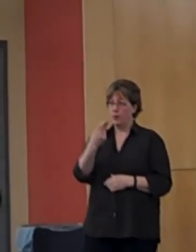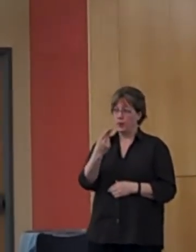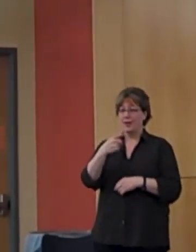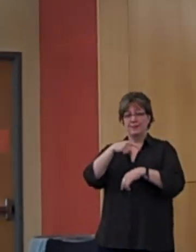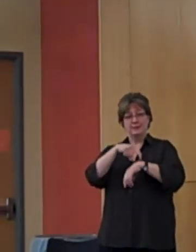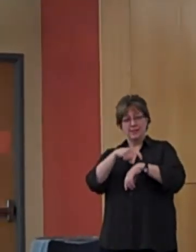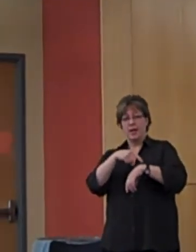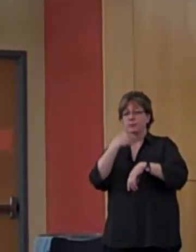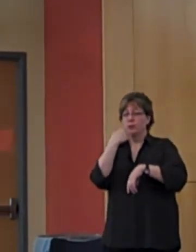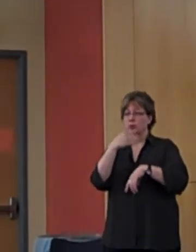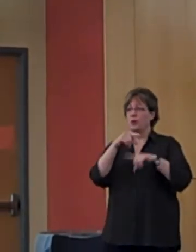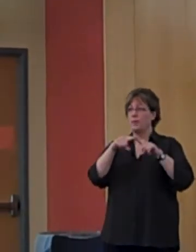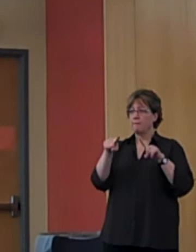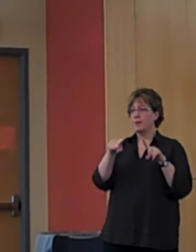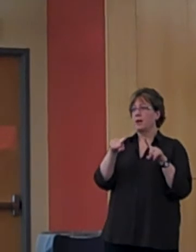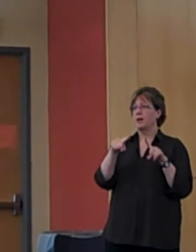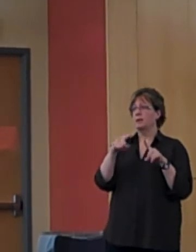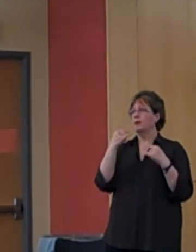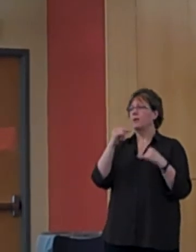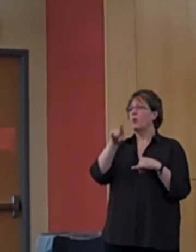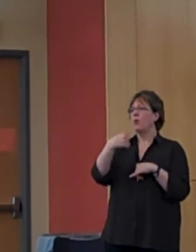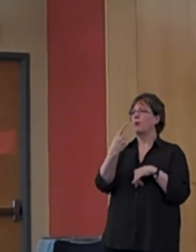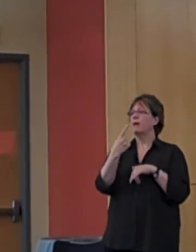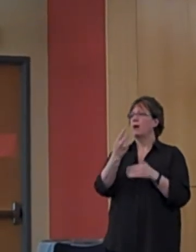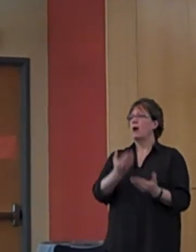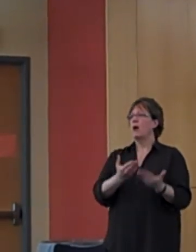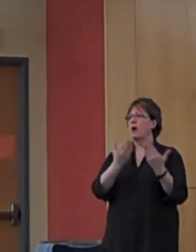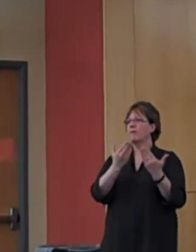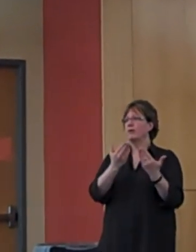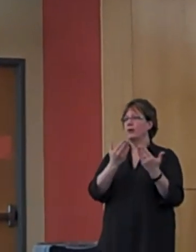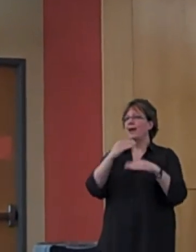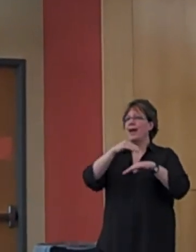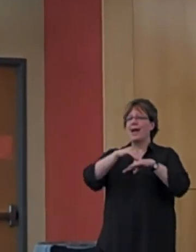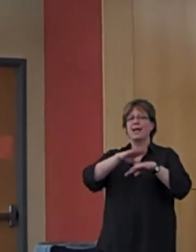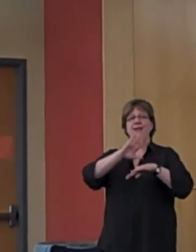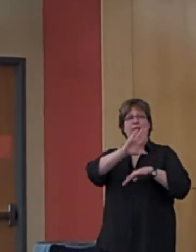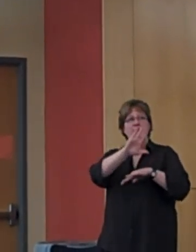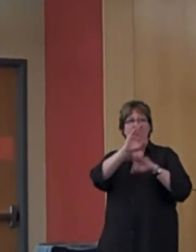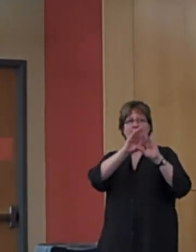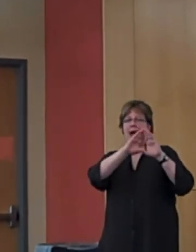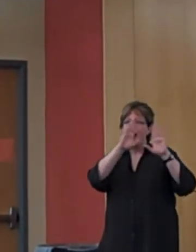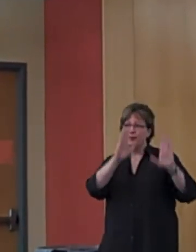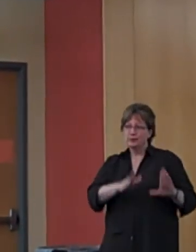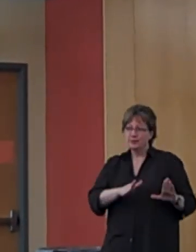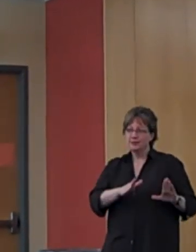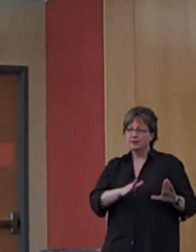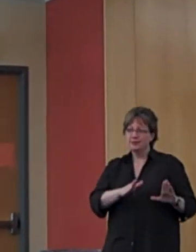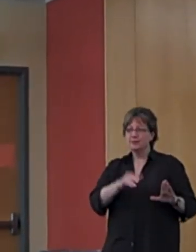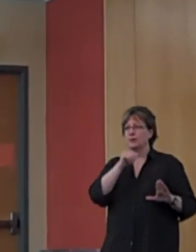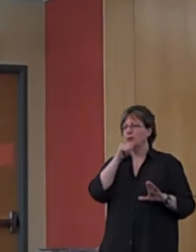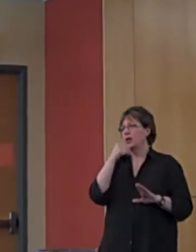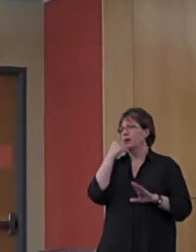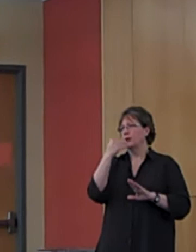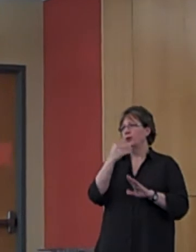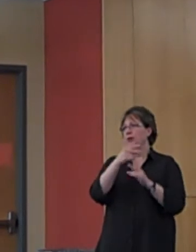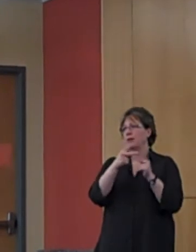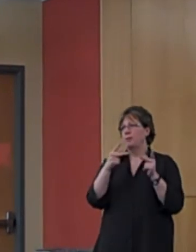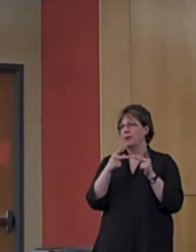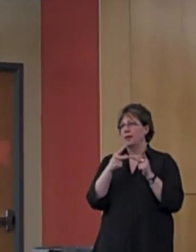week. However, sessions are currently only offered at the instructor's house and therefore the setting is not ideal for those who are uncomfortable